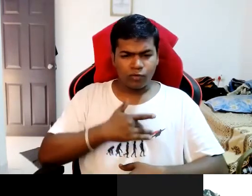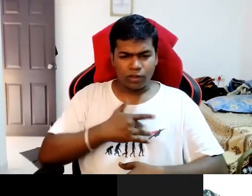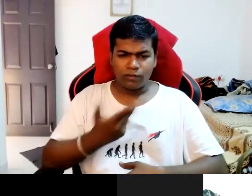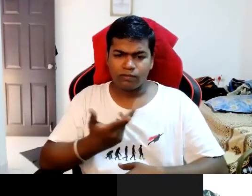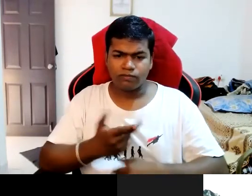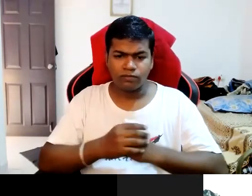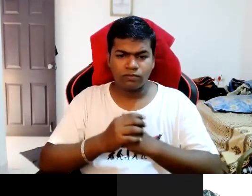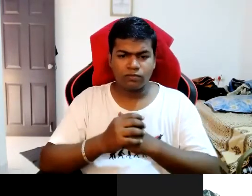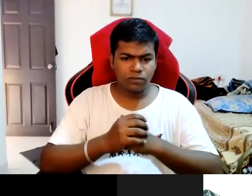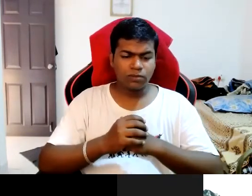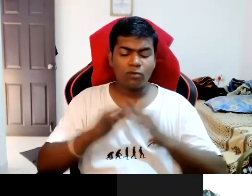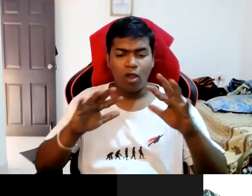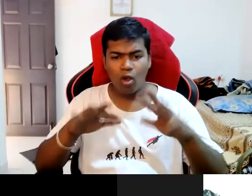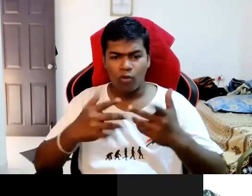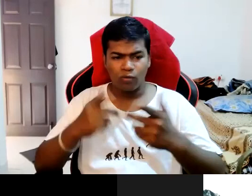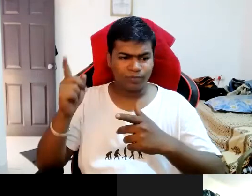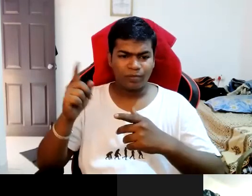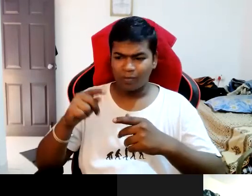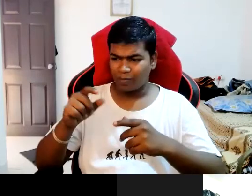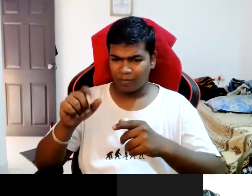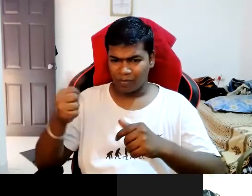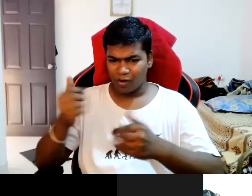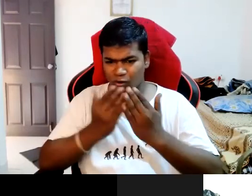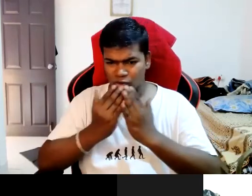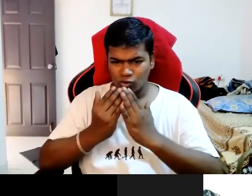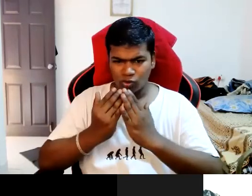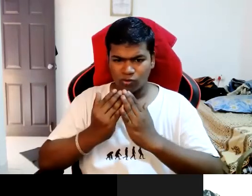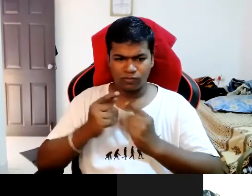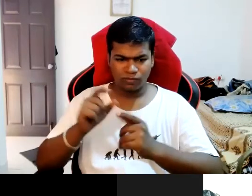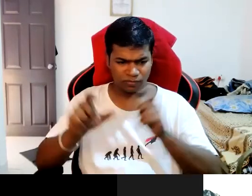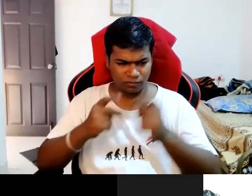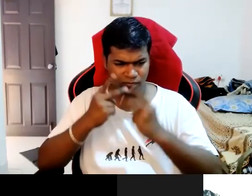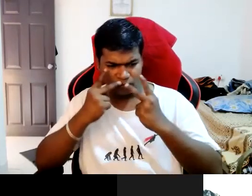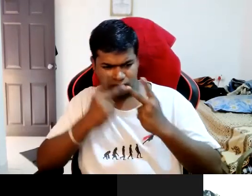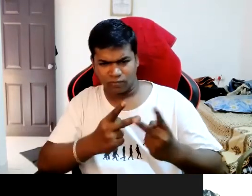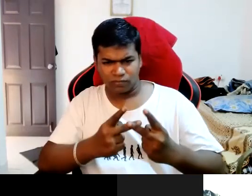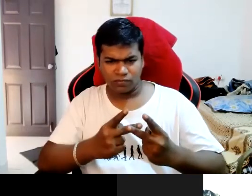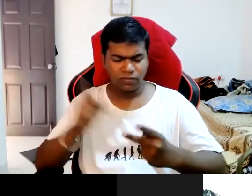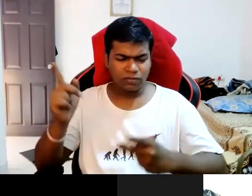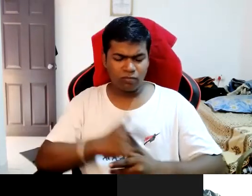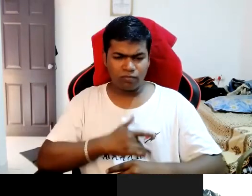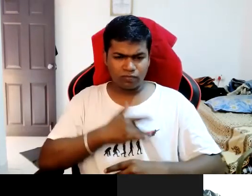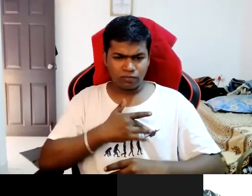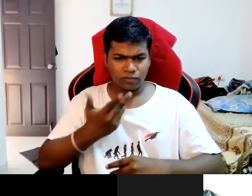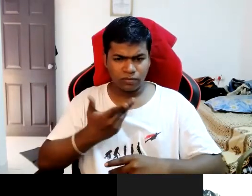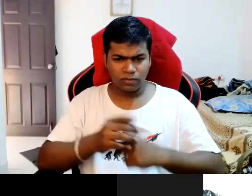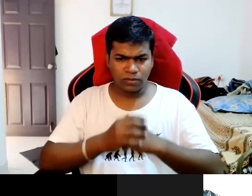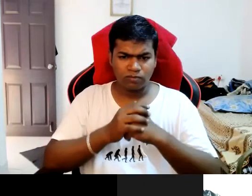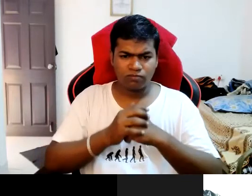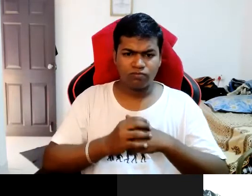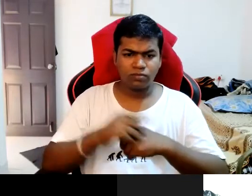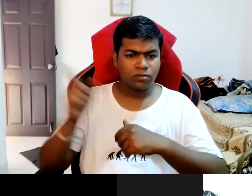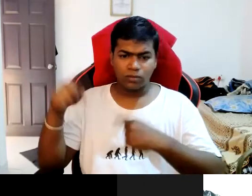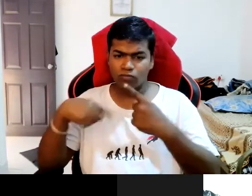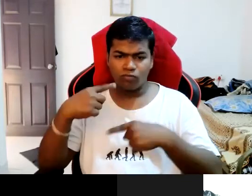What how was the behavior of your peers in your school and what was the atmosphere around? No, actually I was not attended